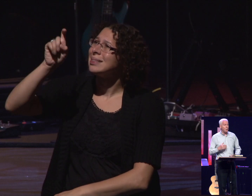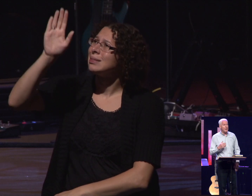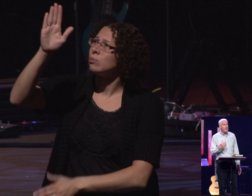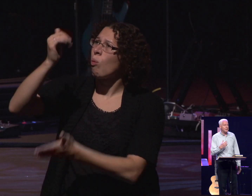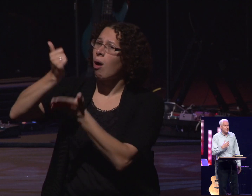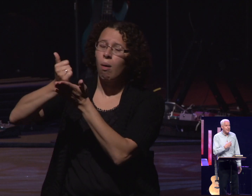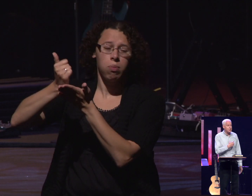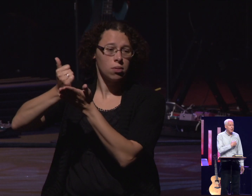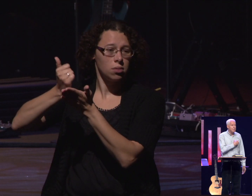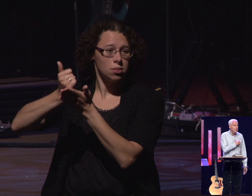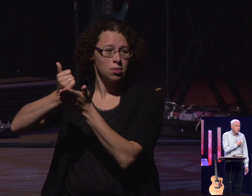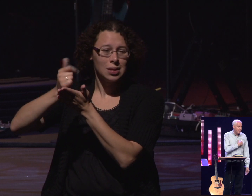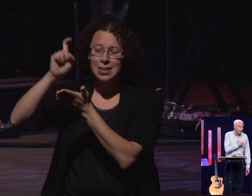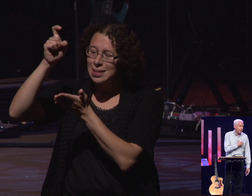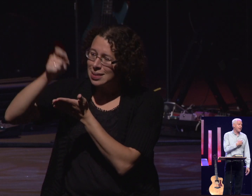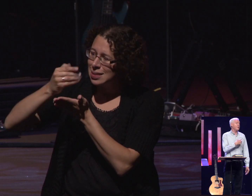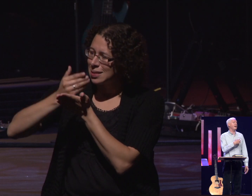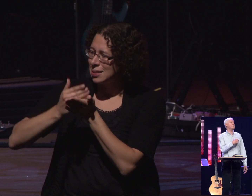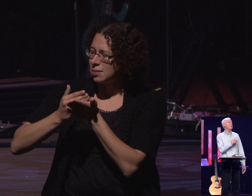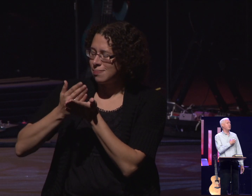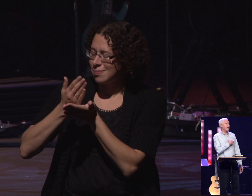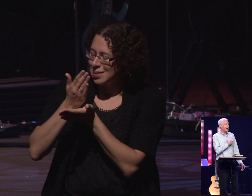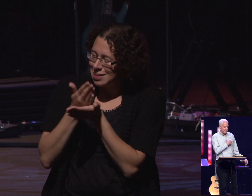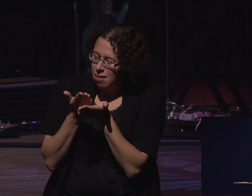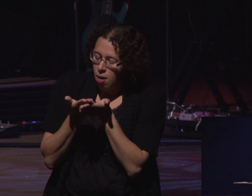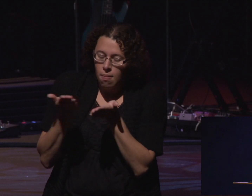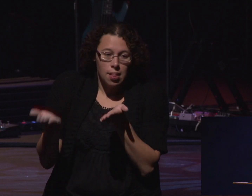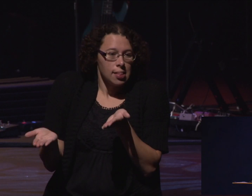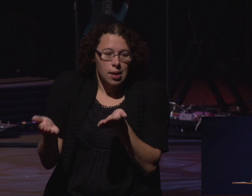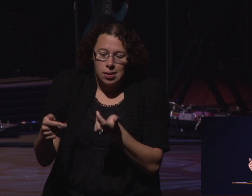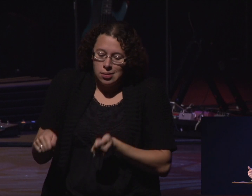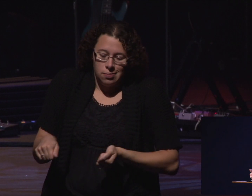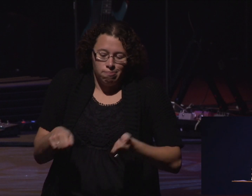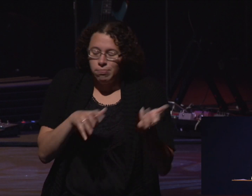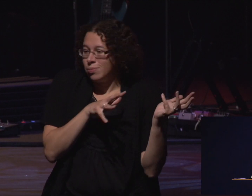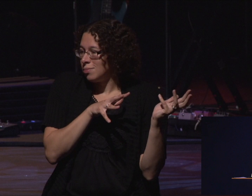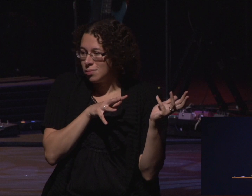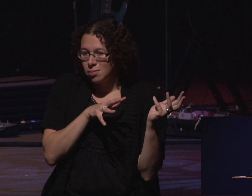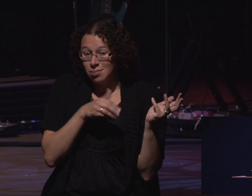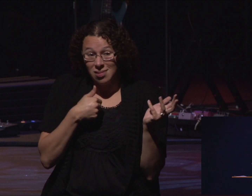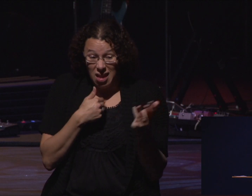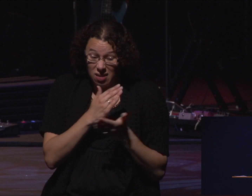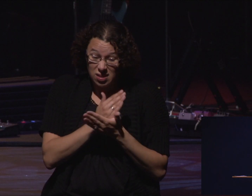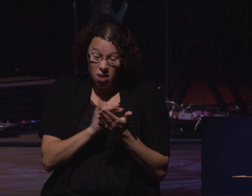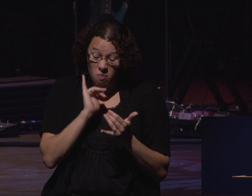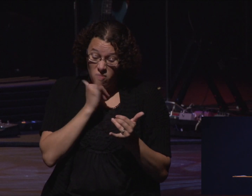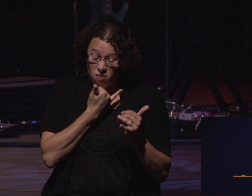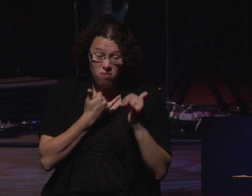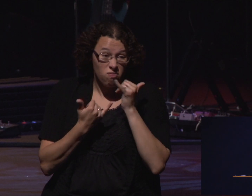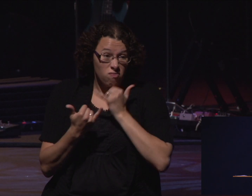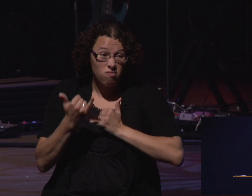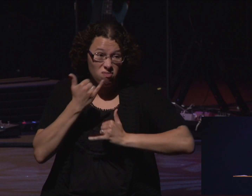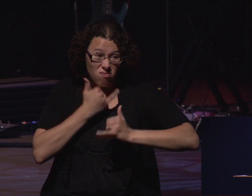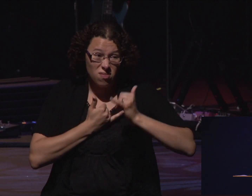life. We need some things removed from our life. We got some flaws and God is the one to do it. So today we're going to look at the book